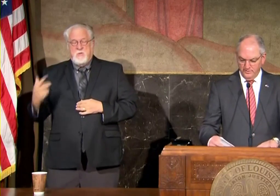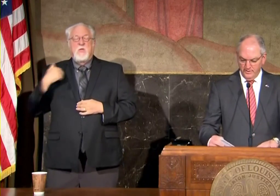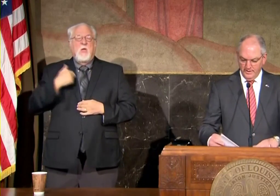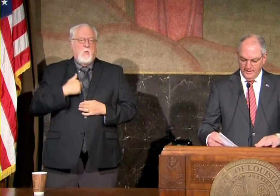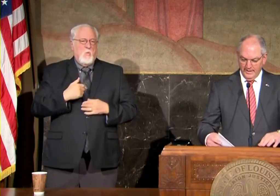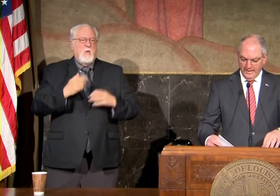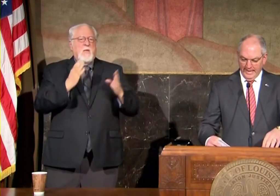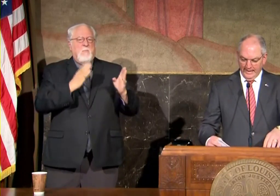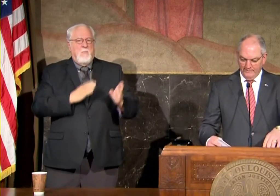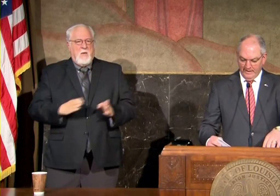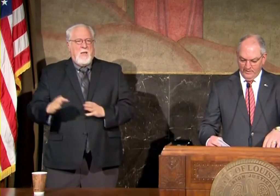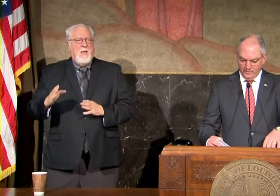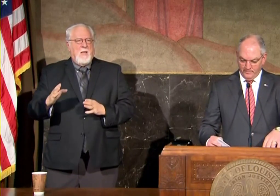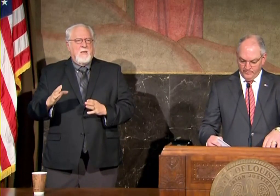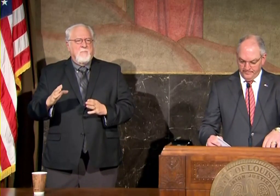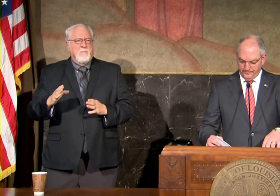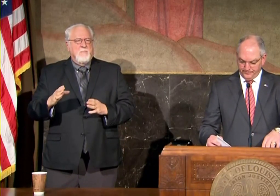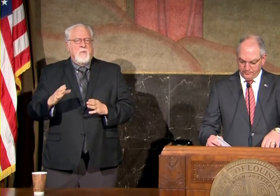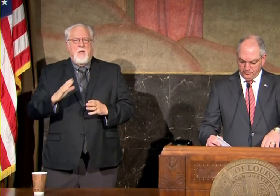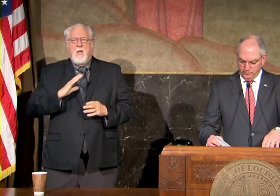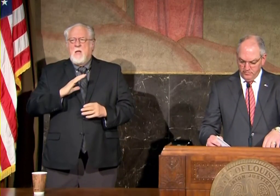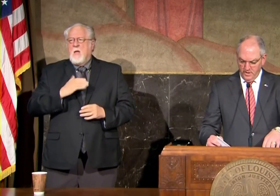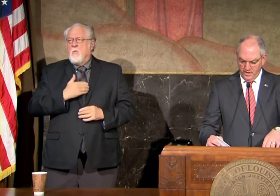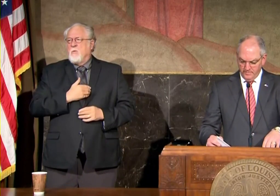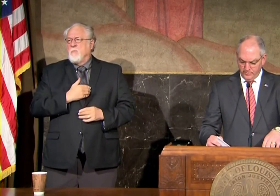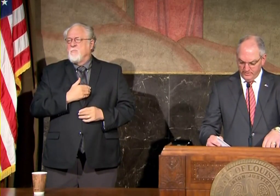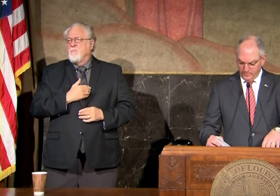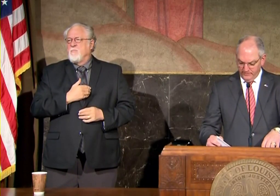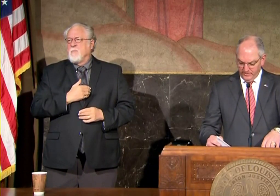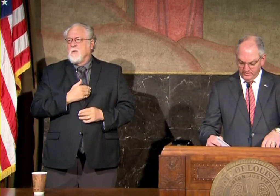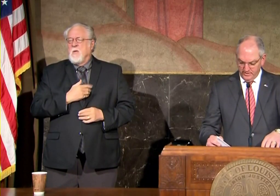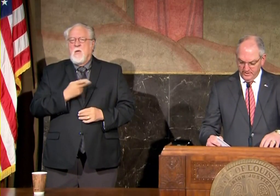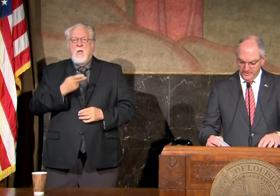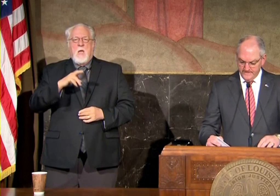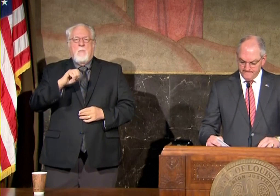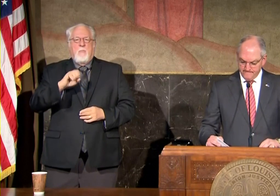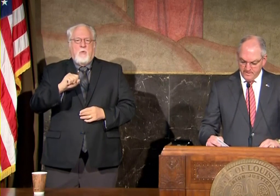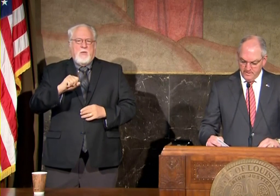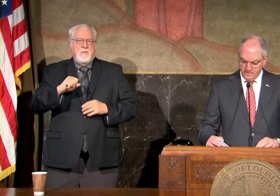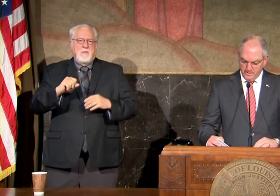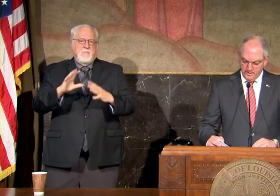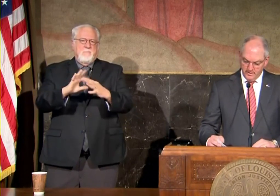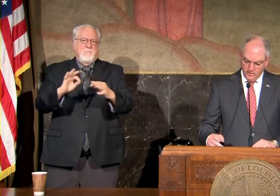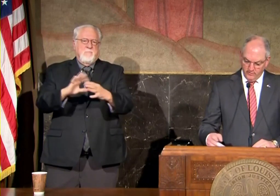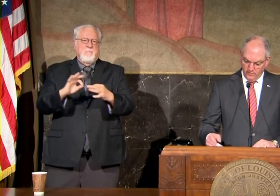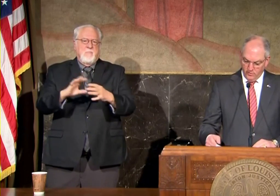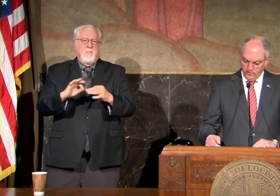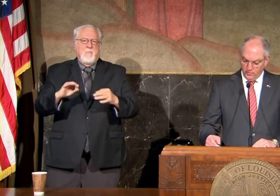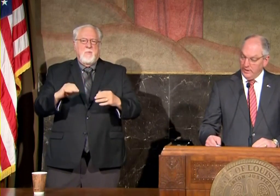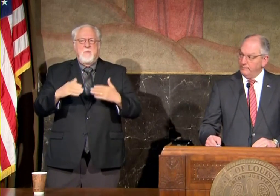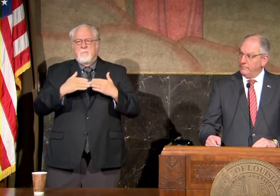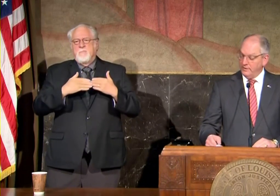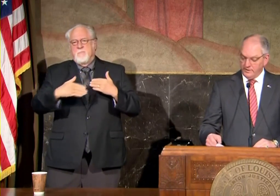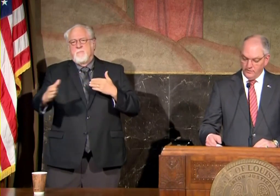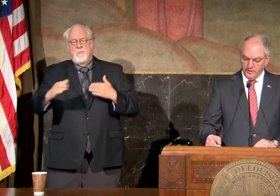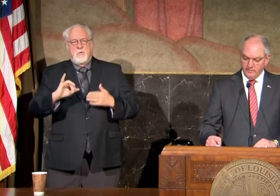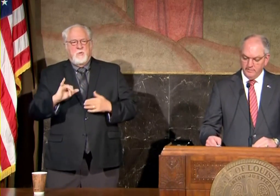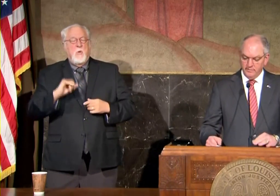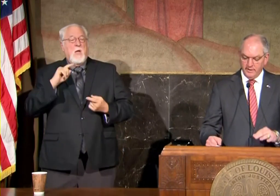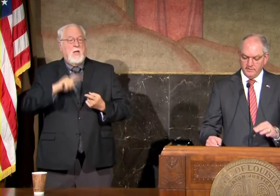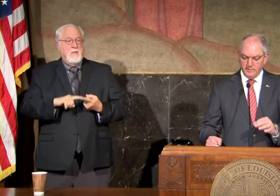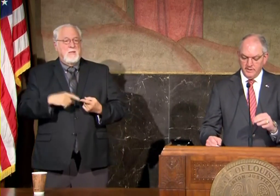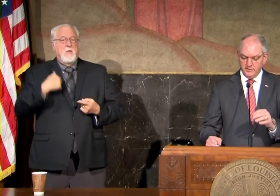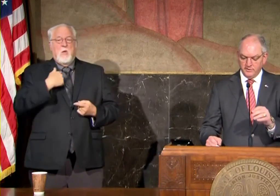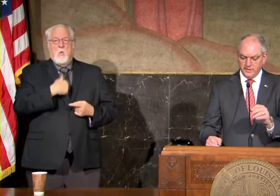to have our press briefings going forward as well until we